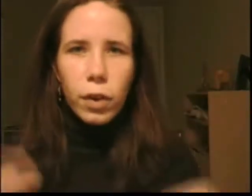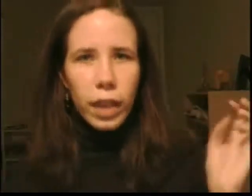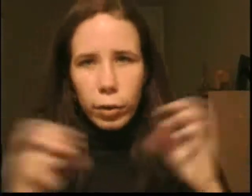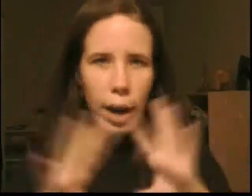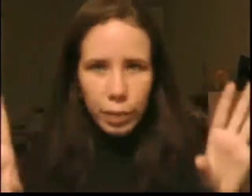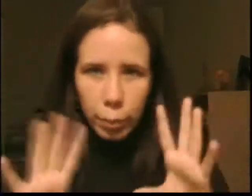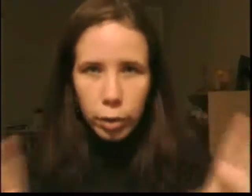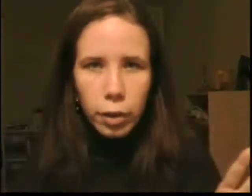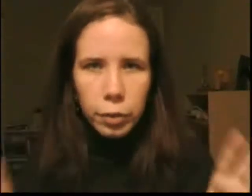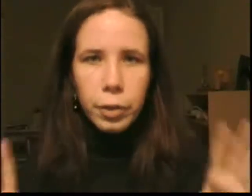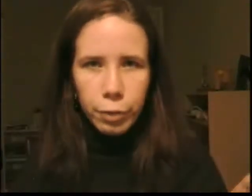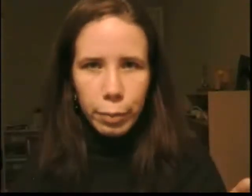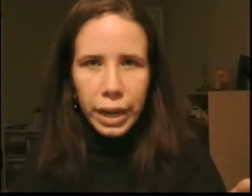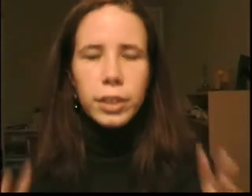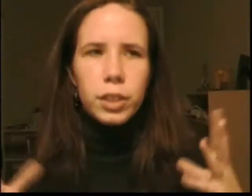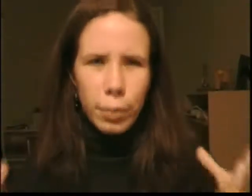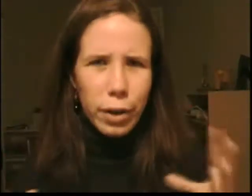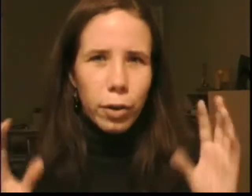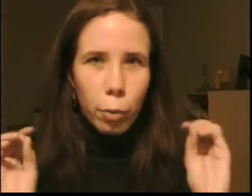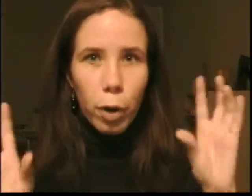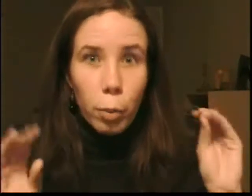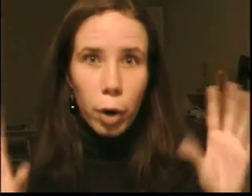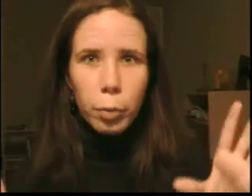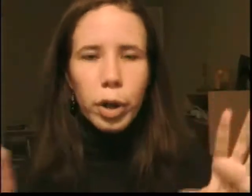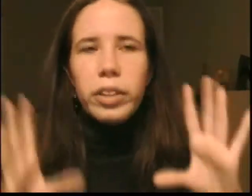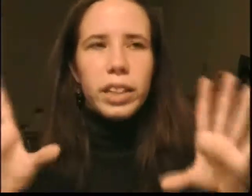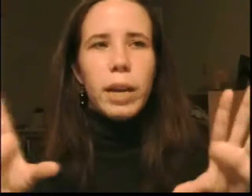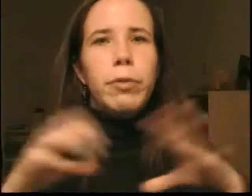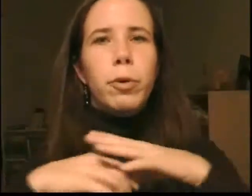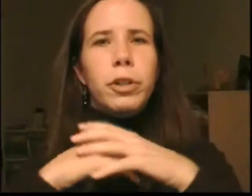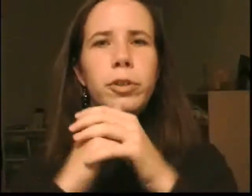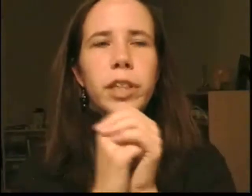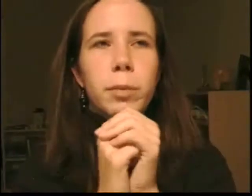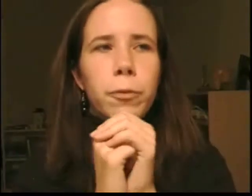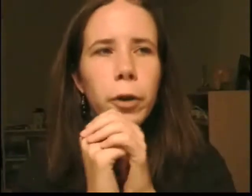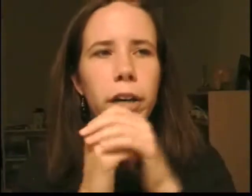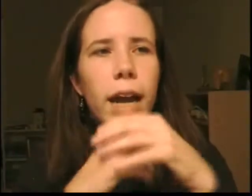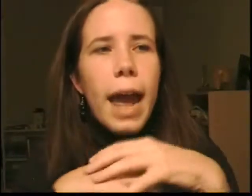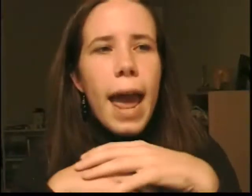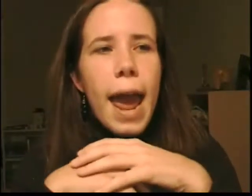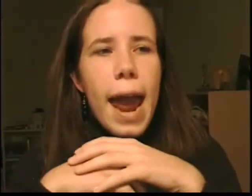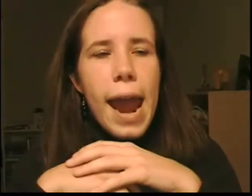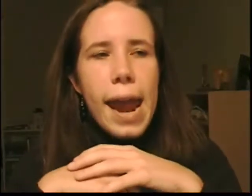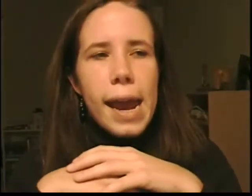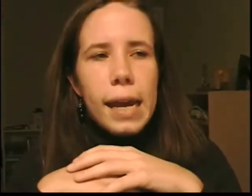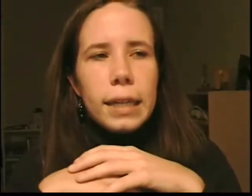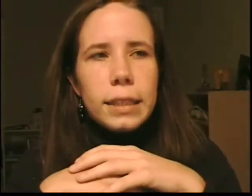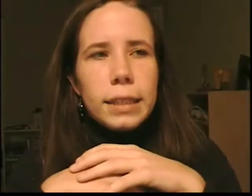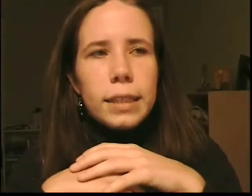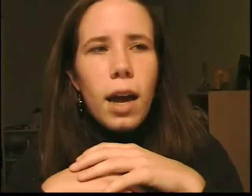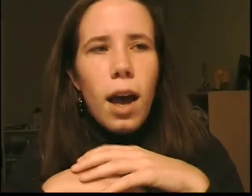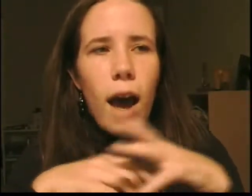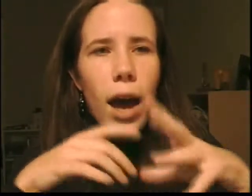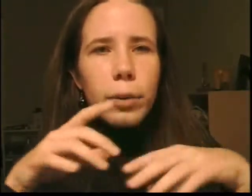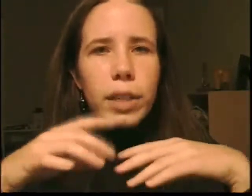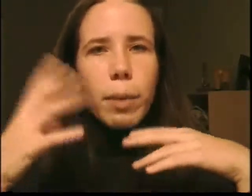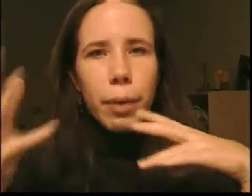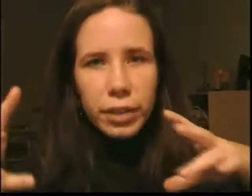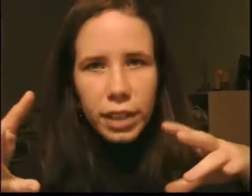of all that crap they put all over the front page about Oprah, Oprah, Oprah the day before, two days before. And I was at my parents'